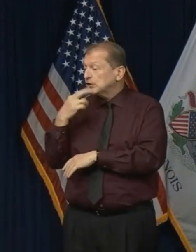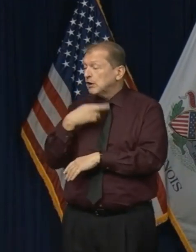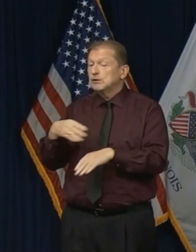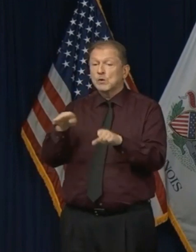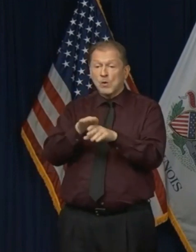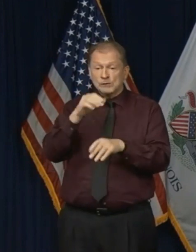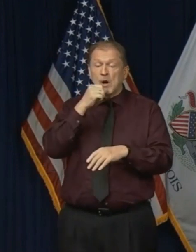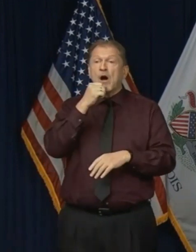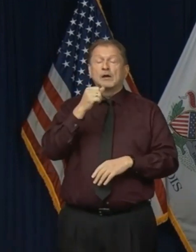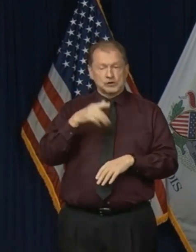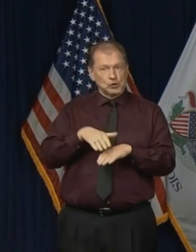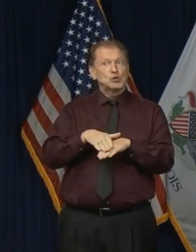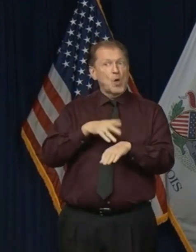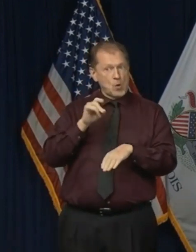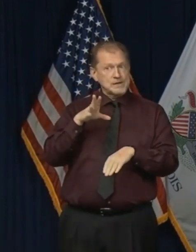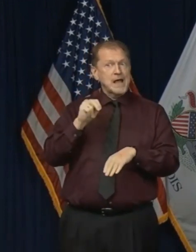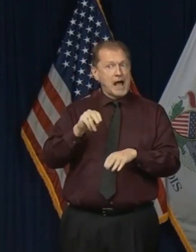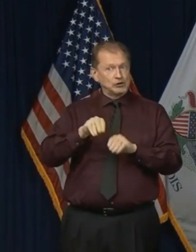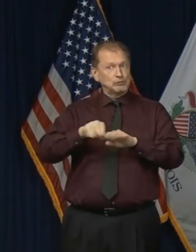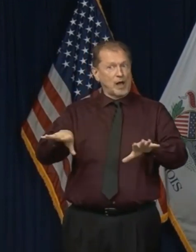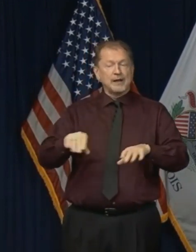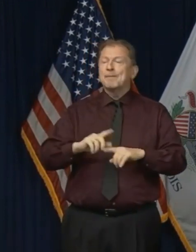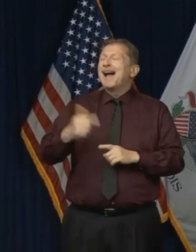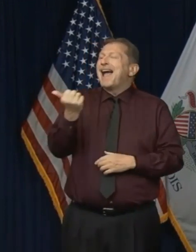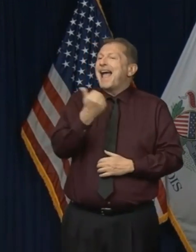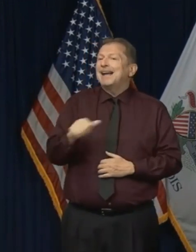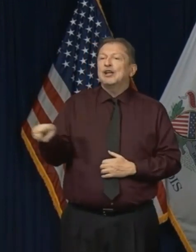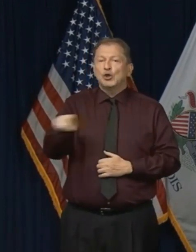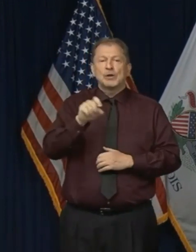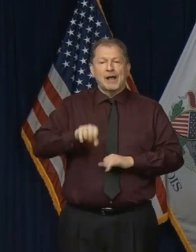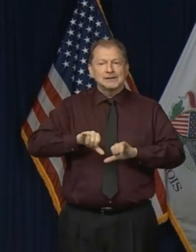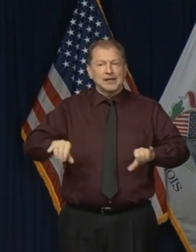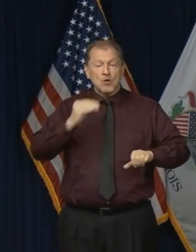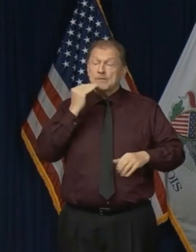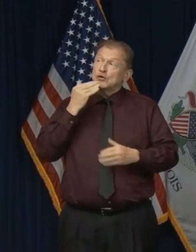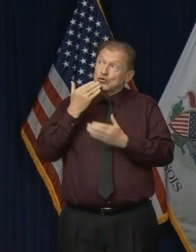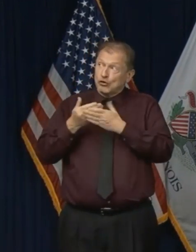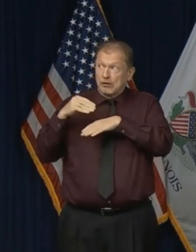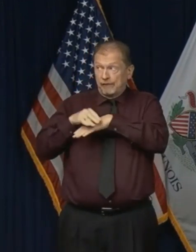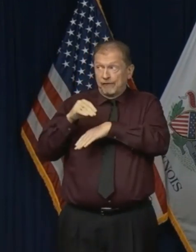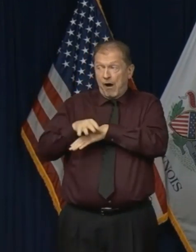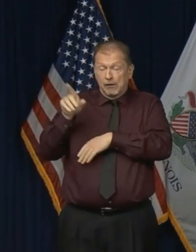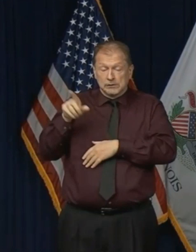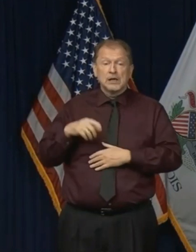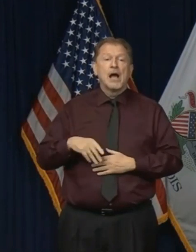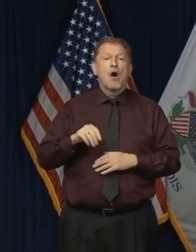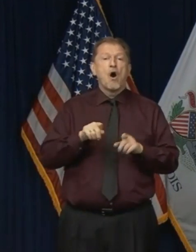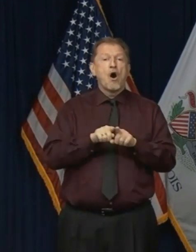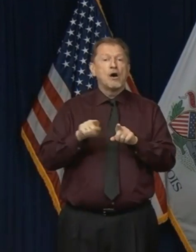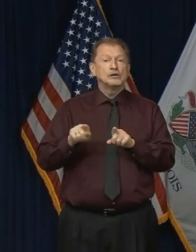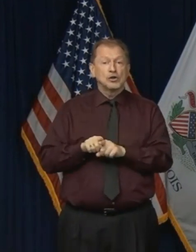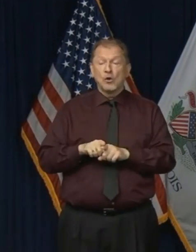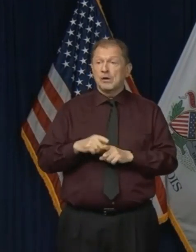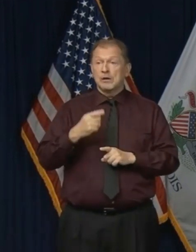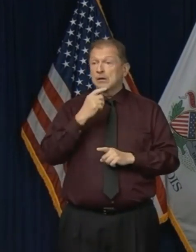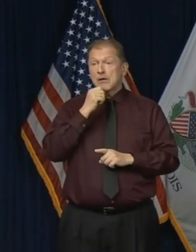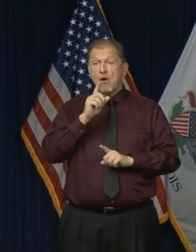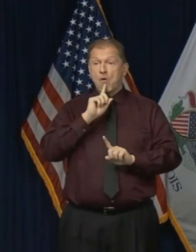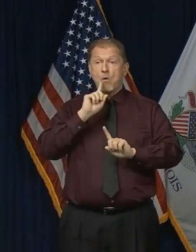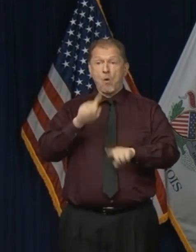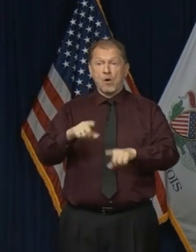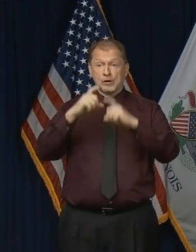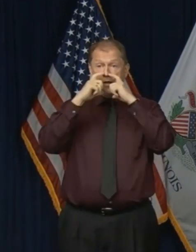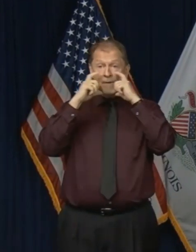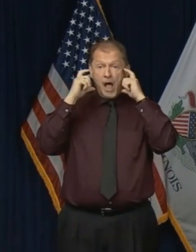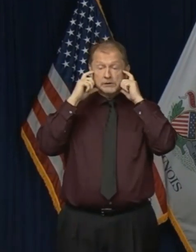so on has had an impact. But anything that people can do, I think this is great advice, including, as you've seen, there's no order to wear a mask outside, but